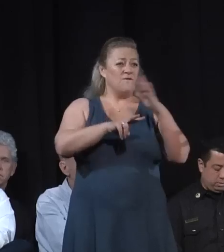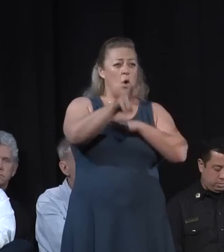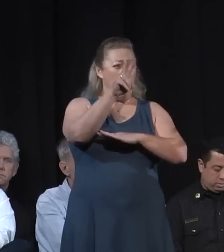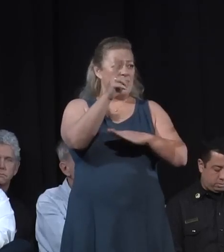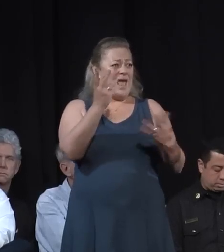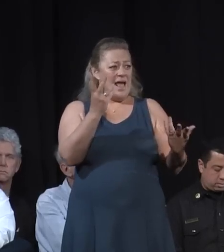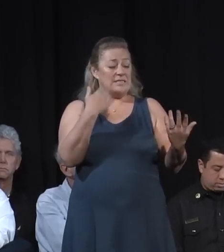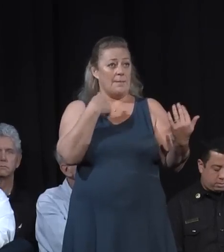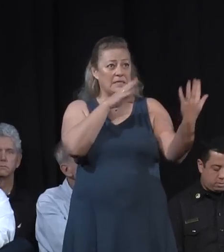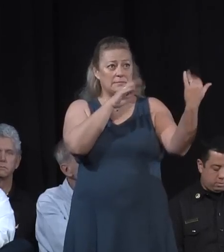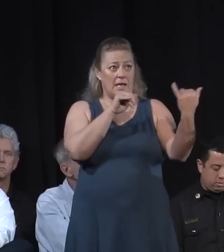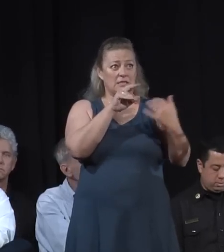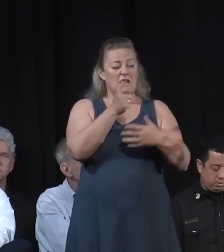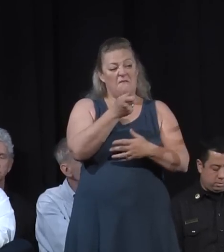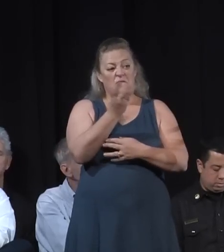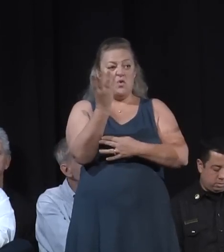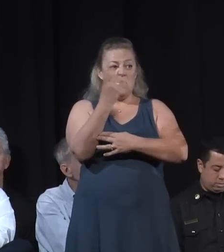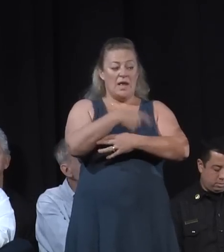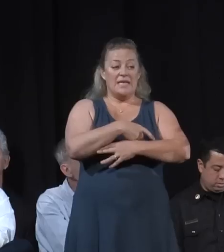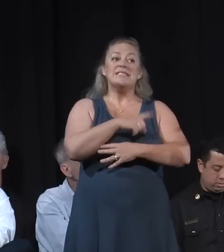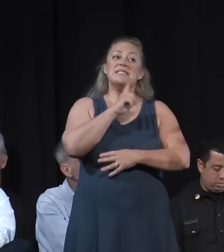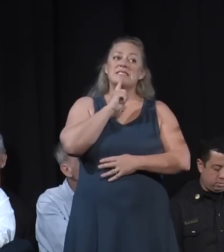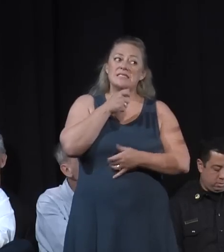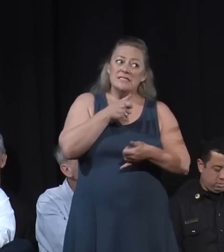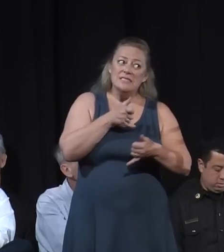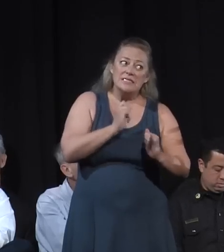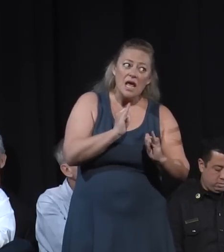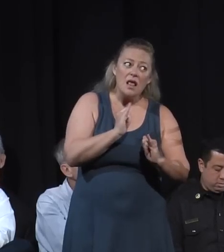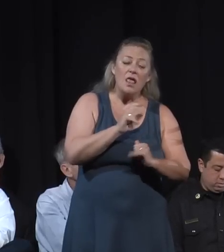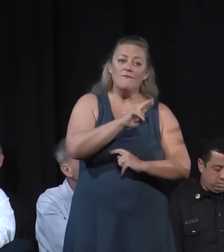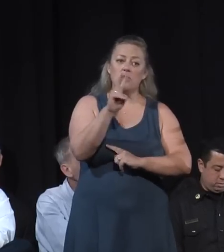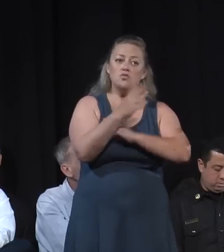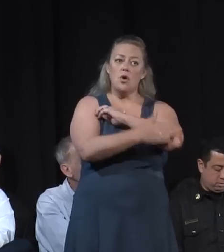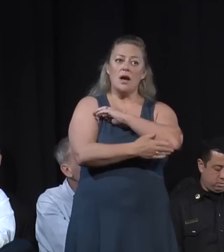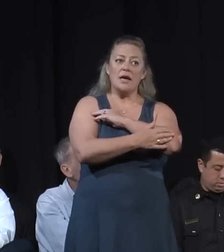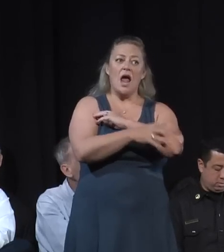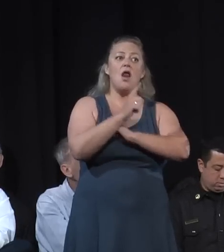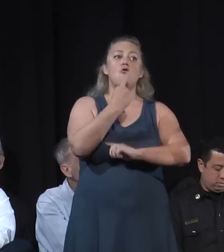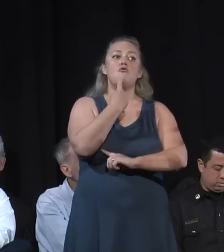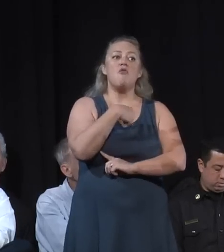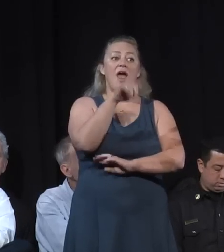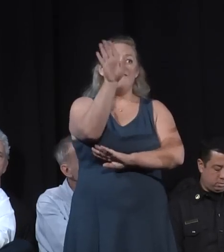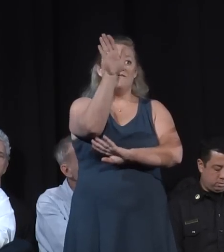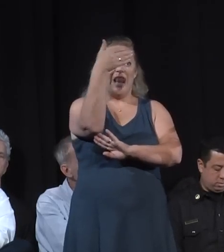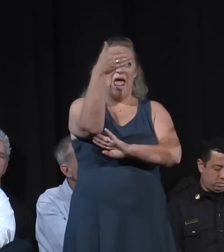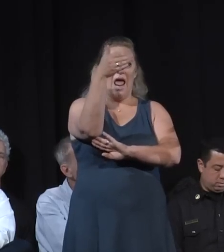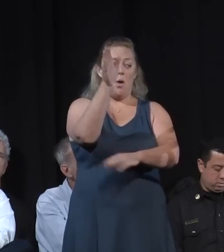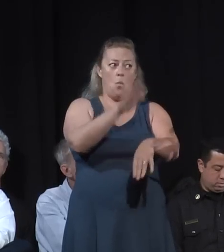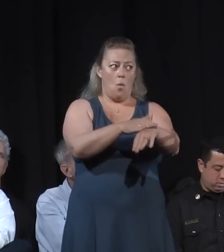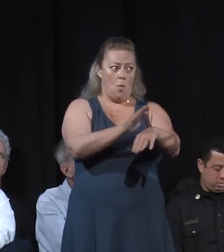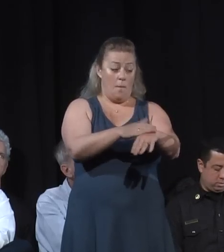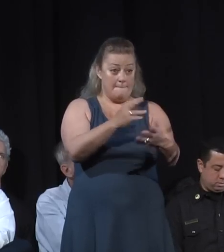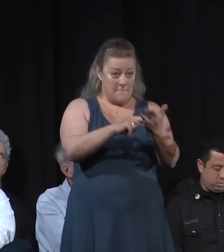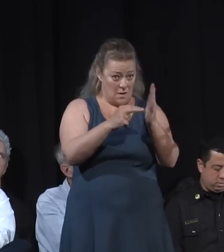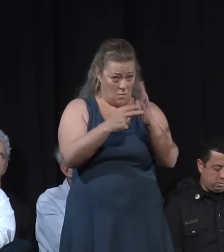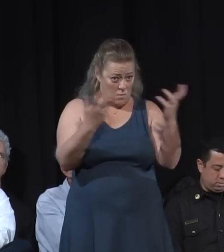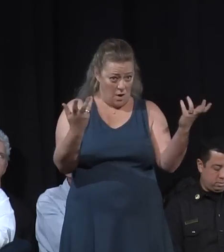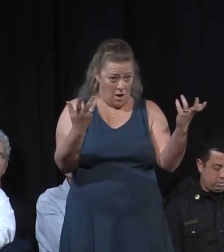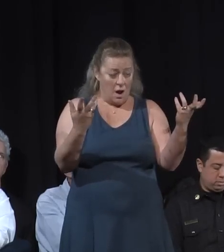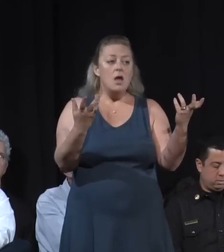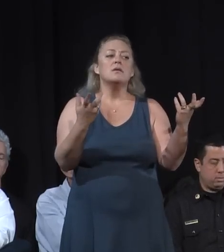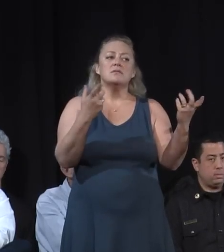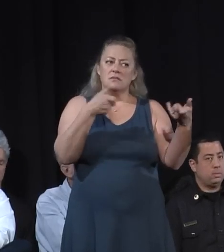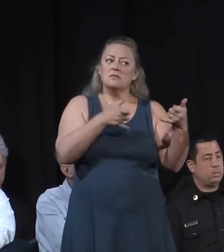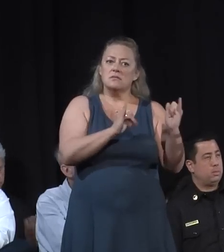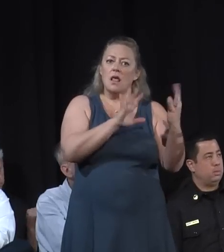days, currently Ventura County is still under a red flag warning until 8 p.m. tomorrow evening. And what that means, we're still expecting widespread critical fire